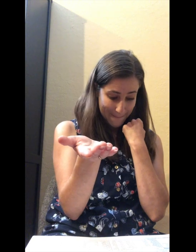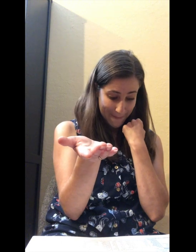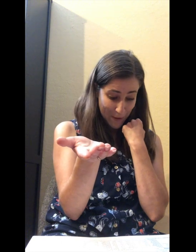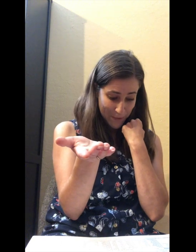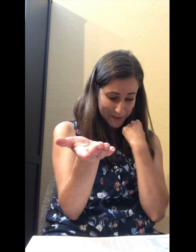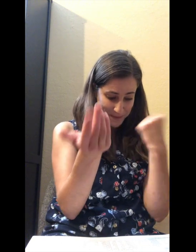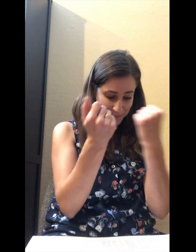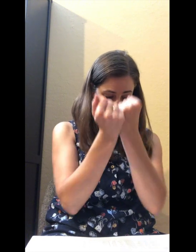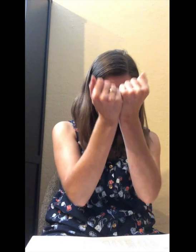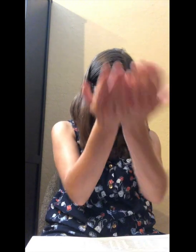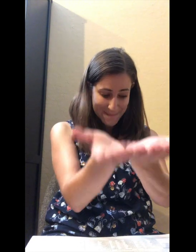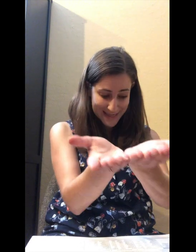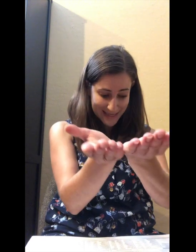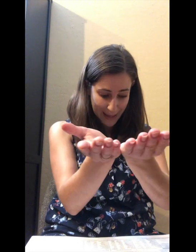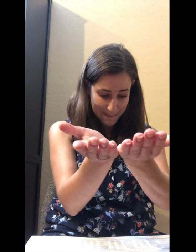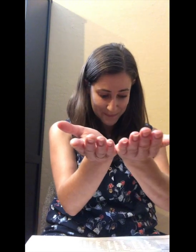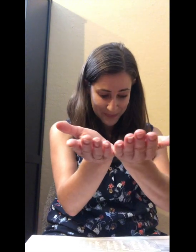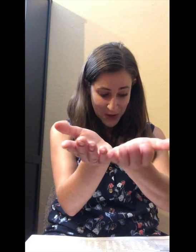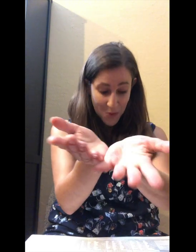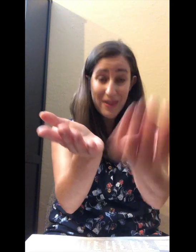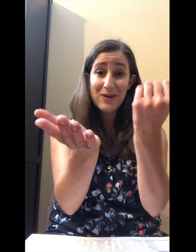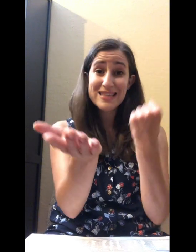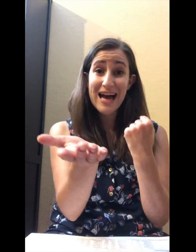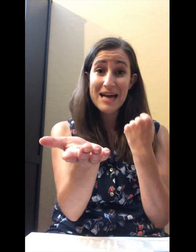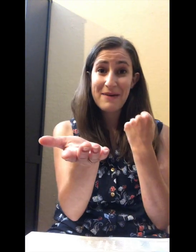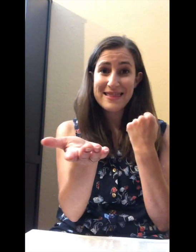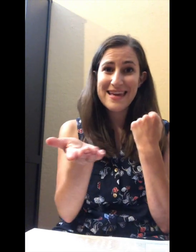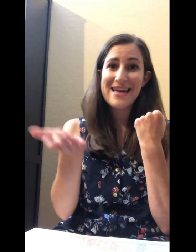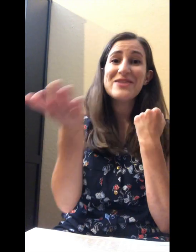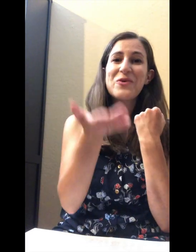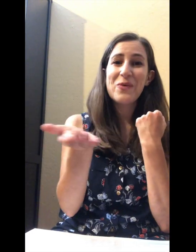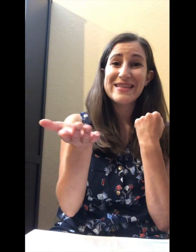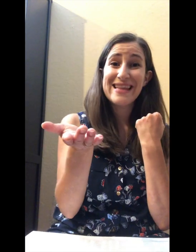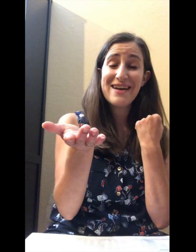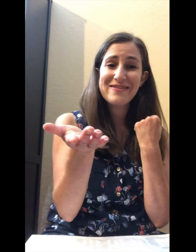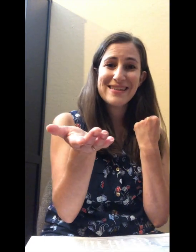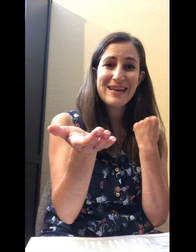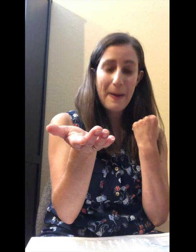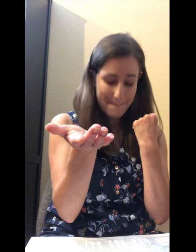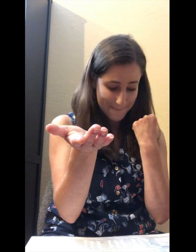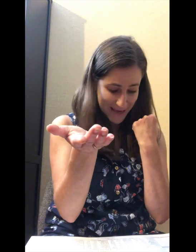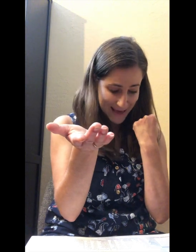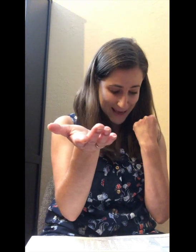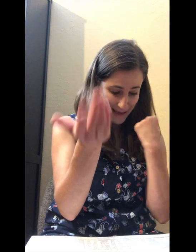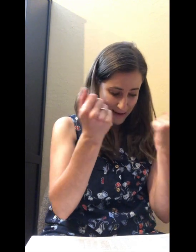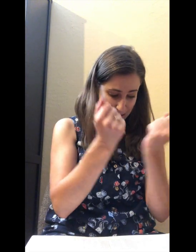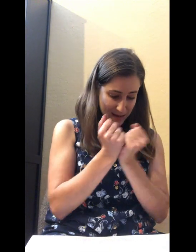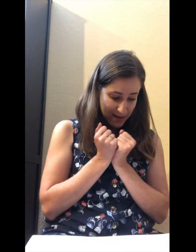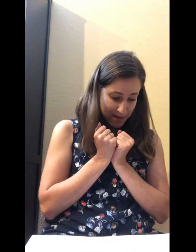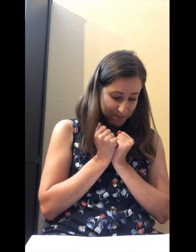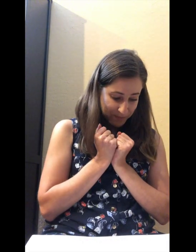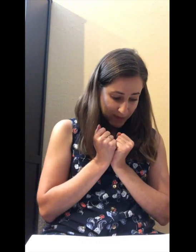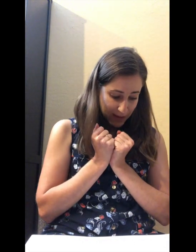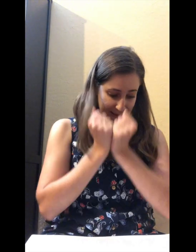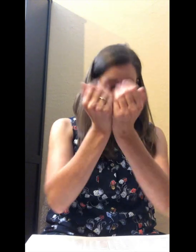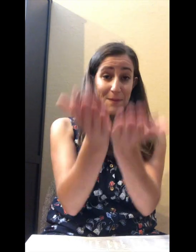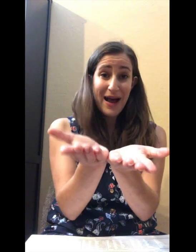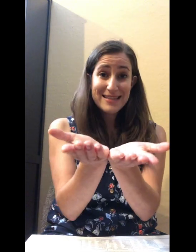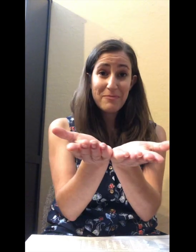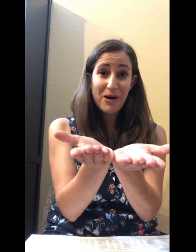Note. Say bedtime. Without time at the end, what's left? Bed. Say basketball.